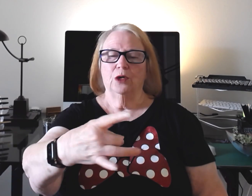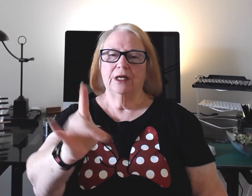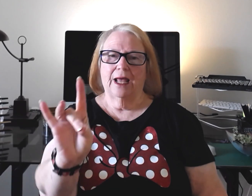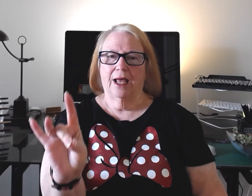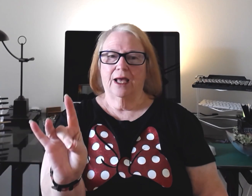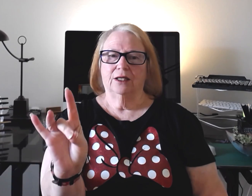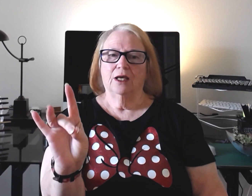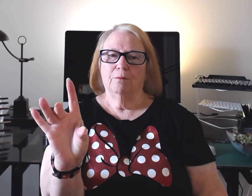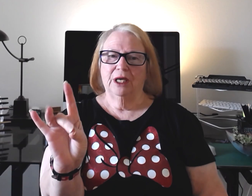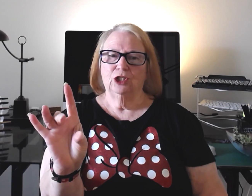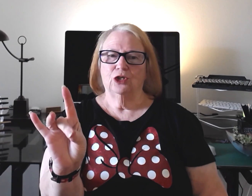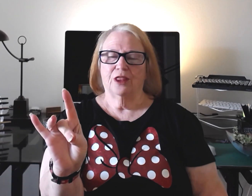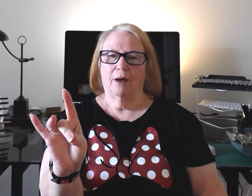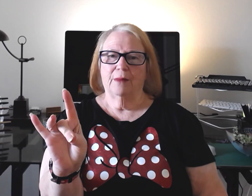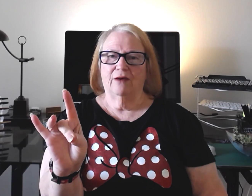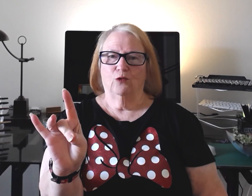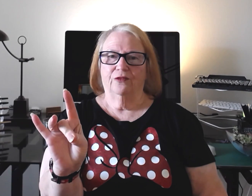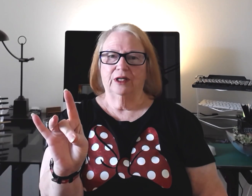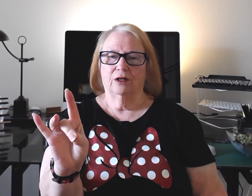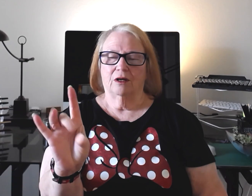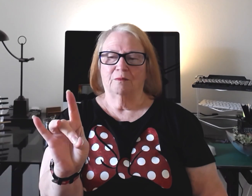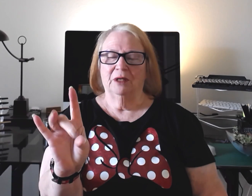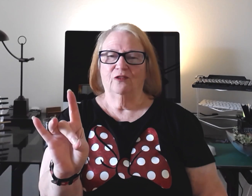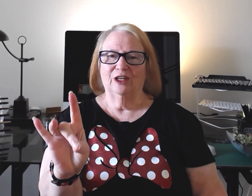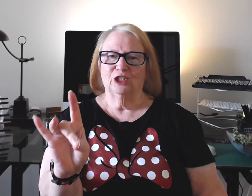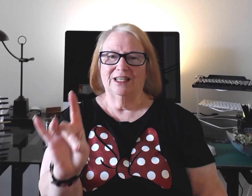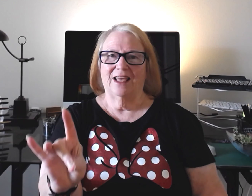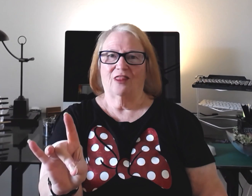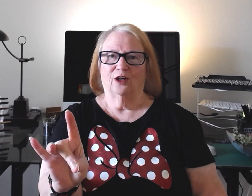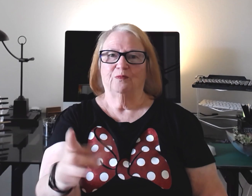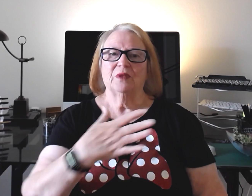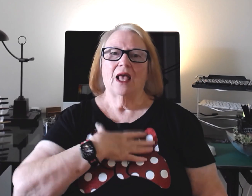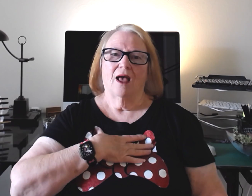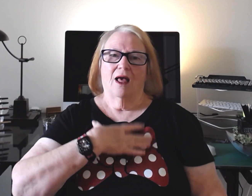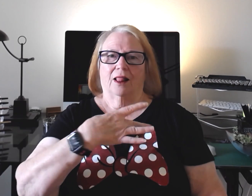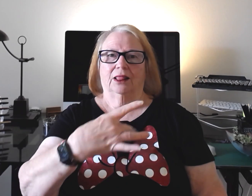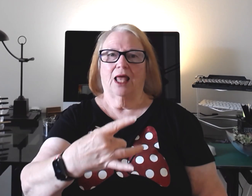and pinch your thumb and forefing middle finger together. Like.